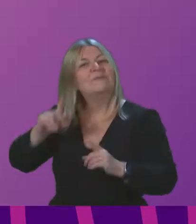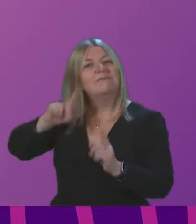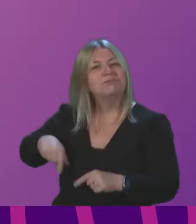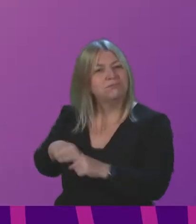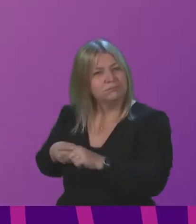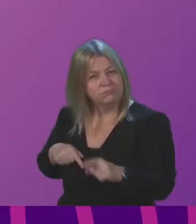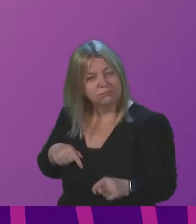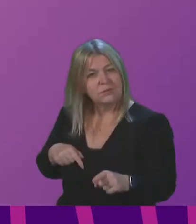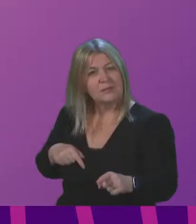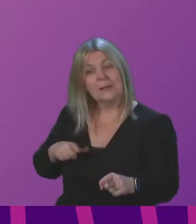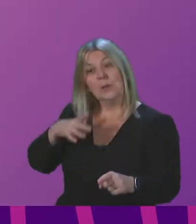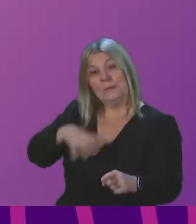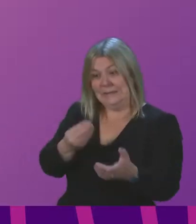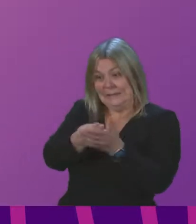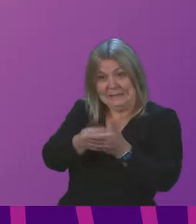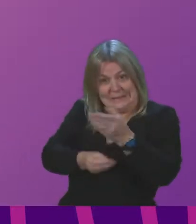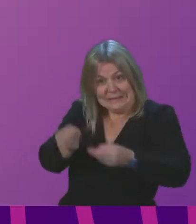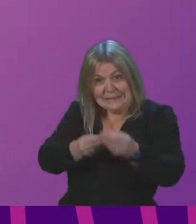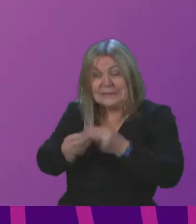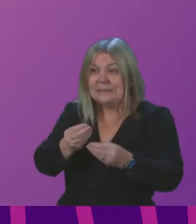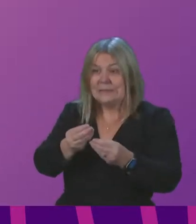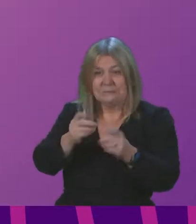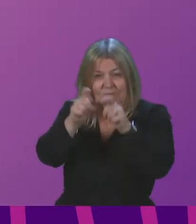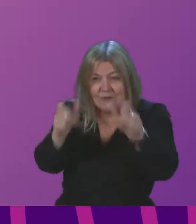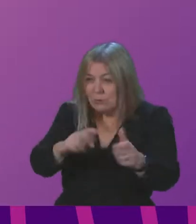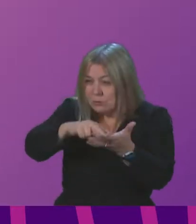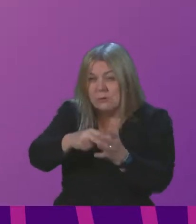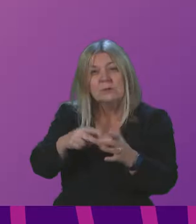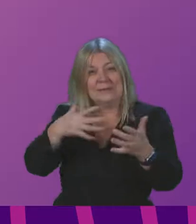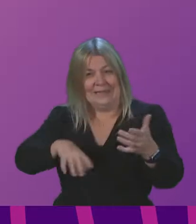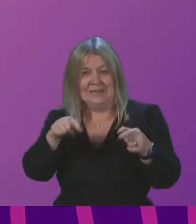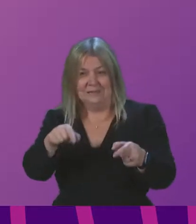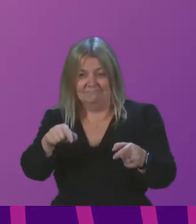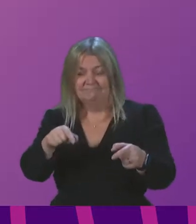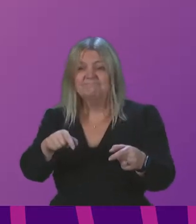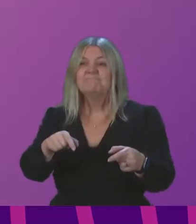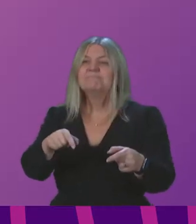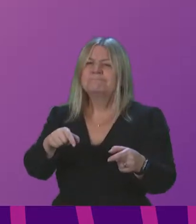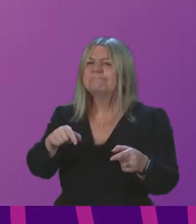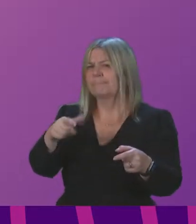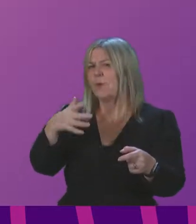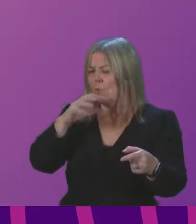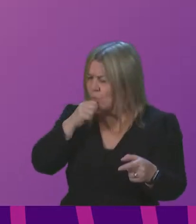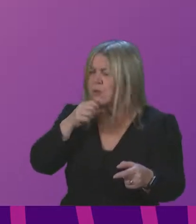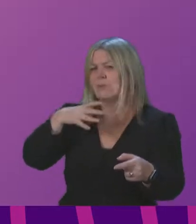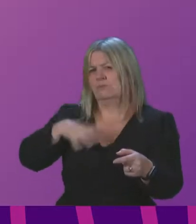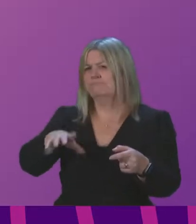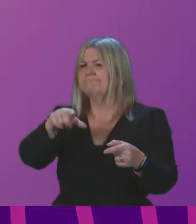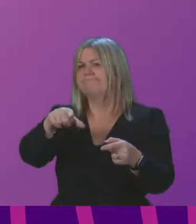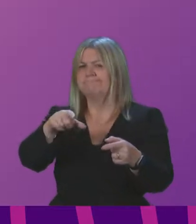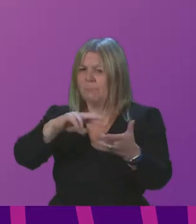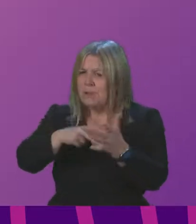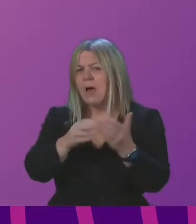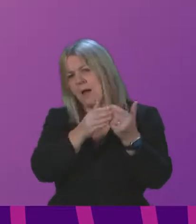local government was also repeatedly highlighted to us, and we will be pursuing this issue in the